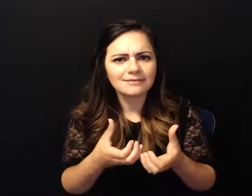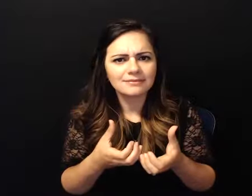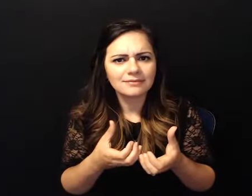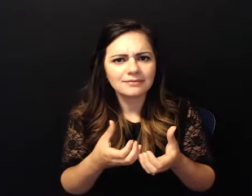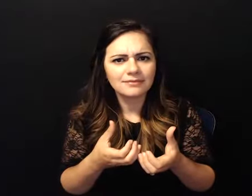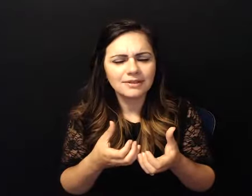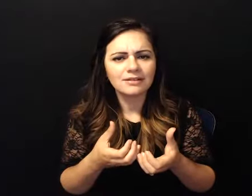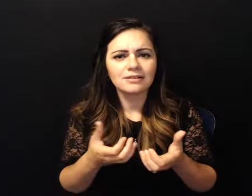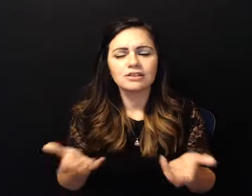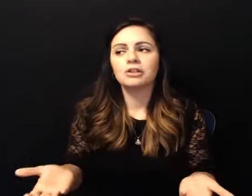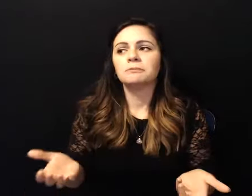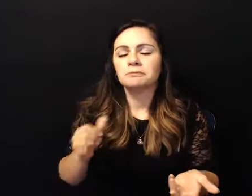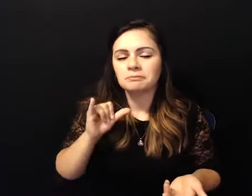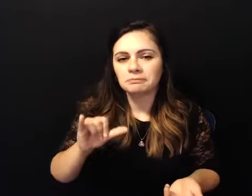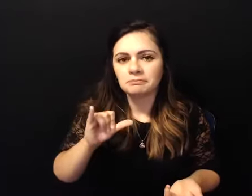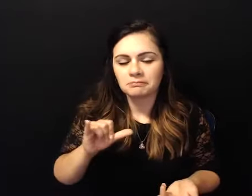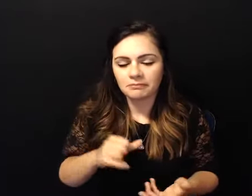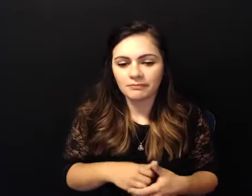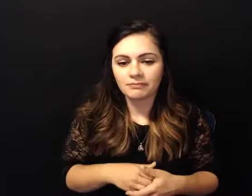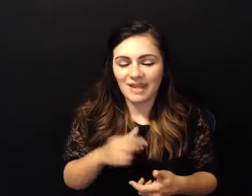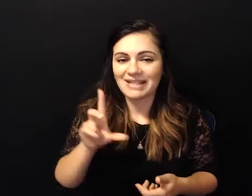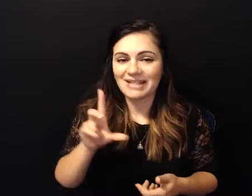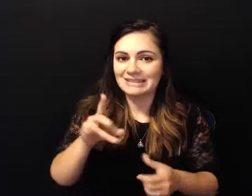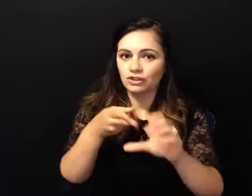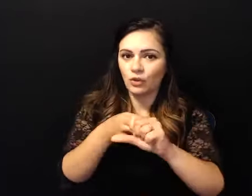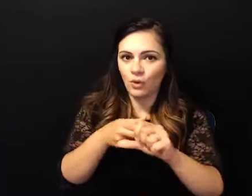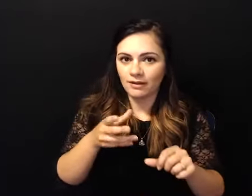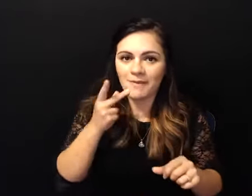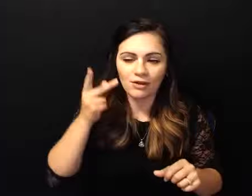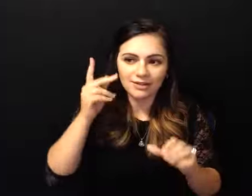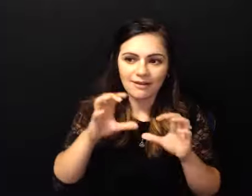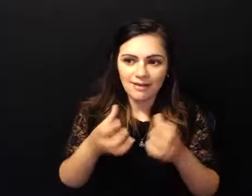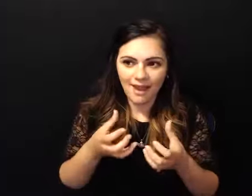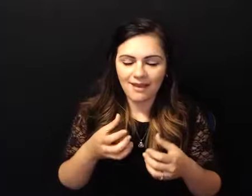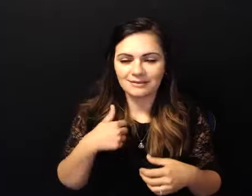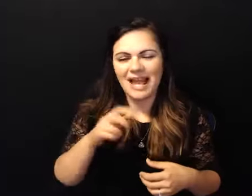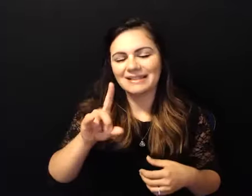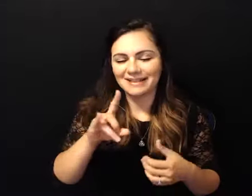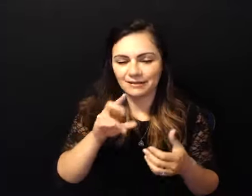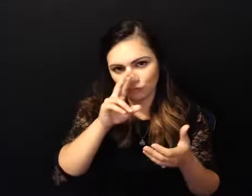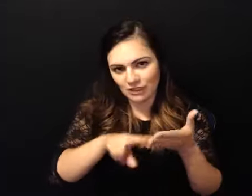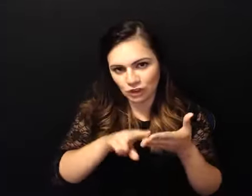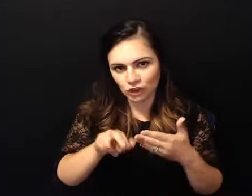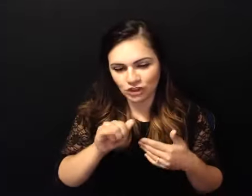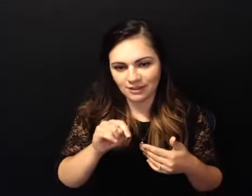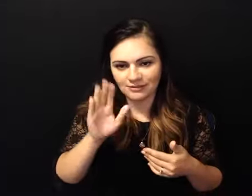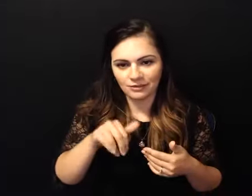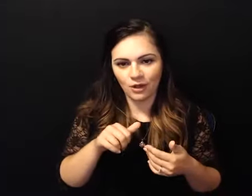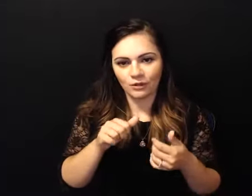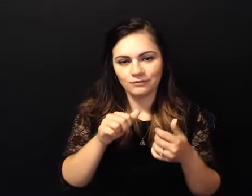got sober and um i uh you know i researched it kind of like an alcoholics anonymous i'm all or nothing and i found this